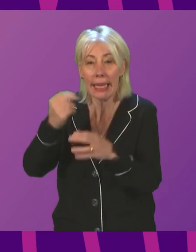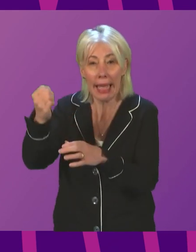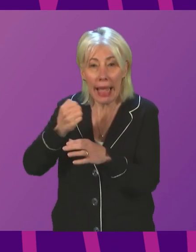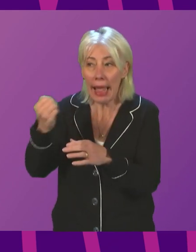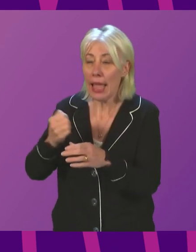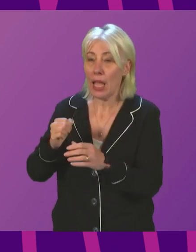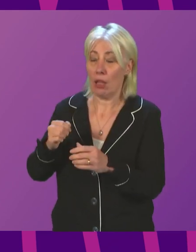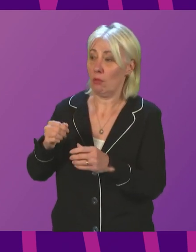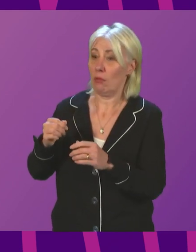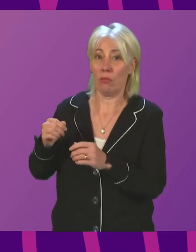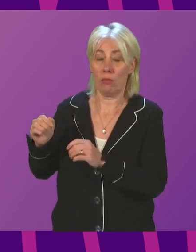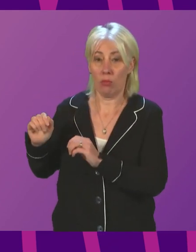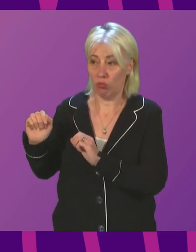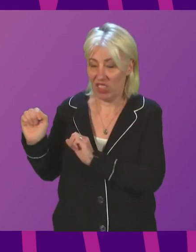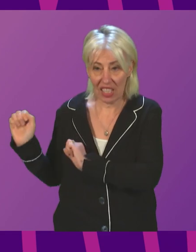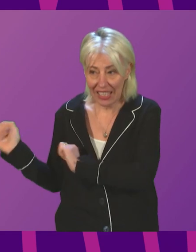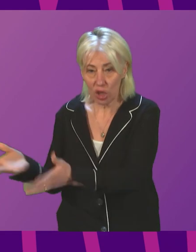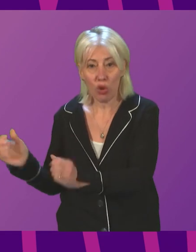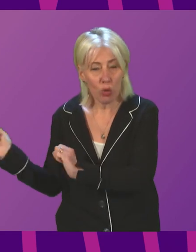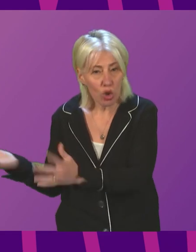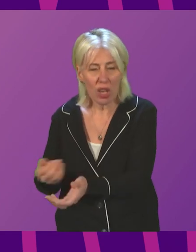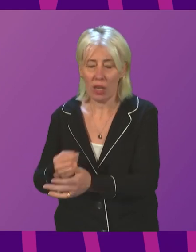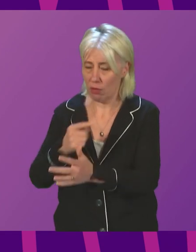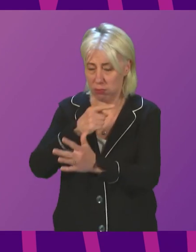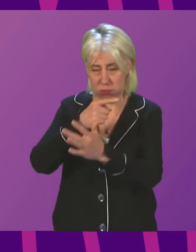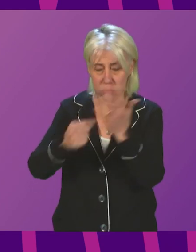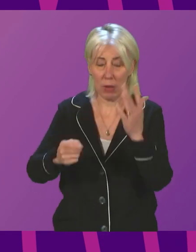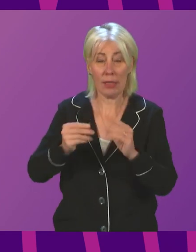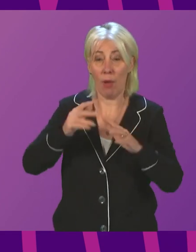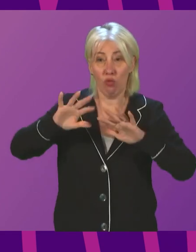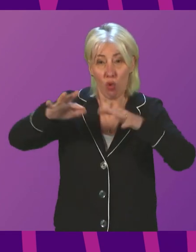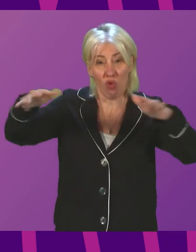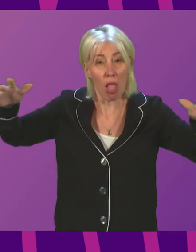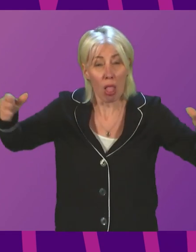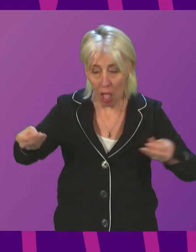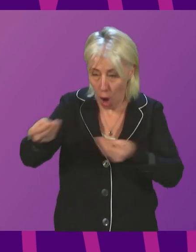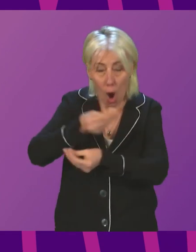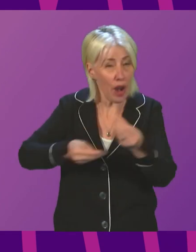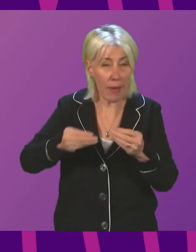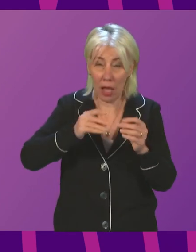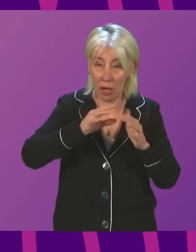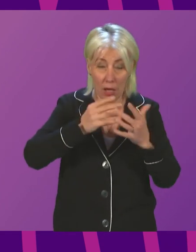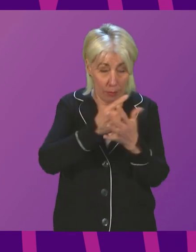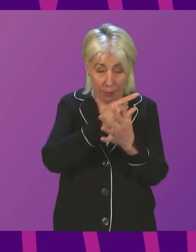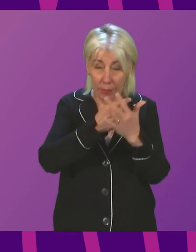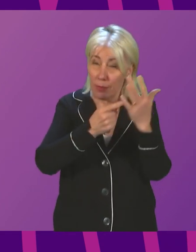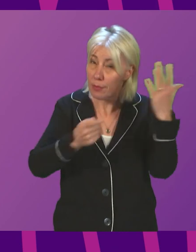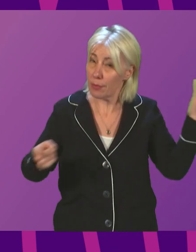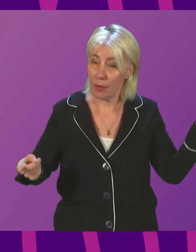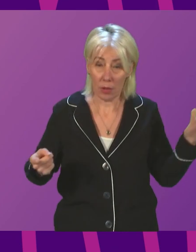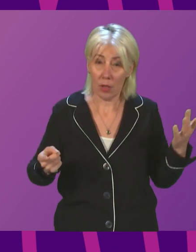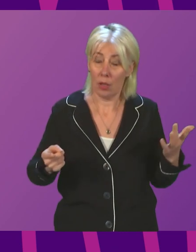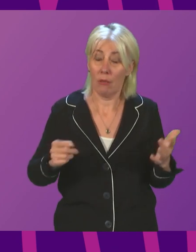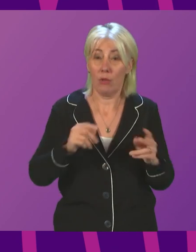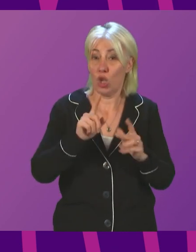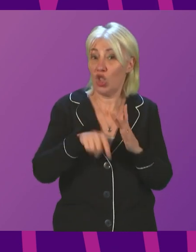distribution, it is in some aspects of the rural economy with which Mr Fairley is very